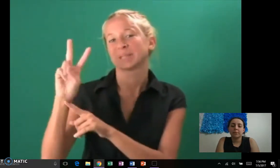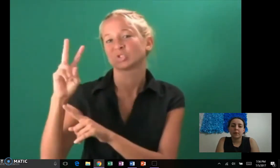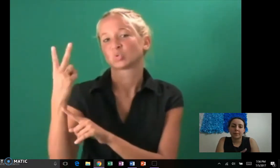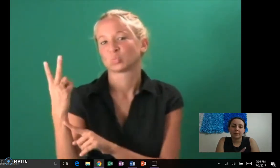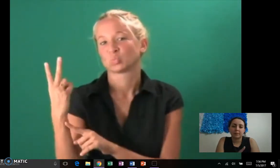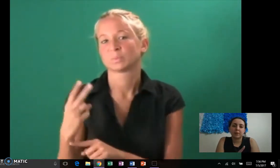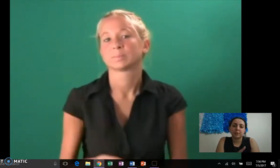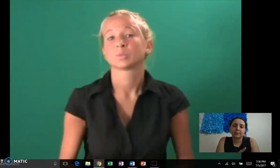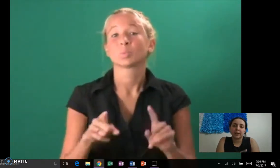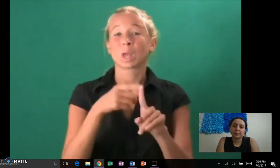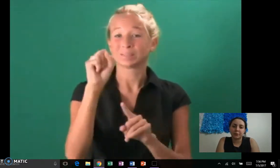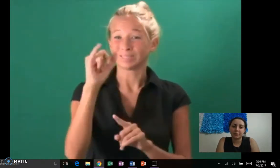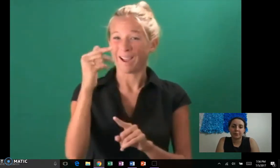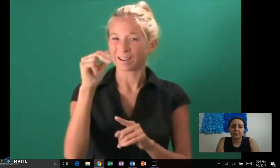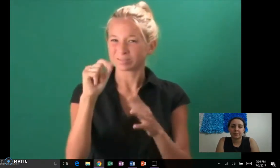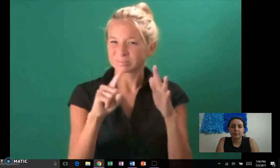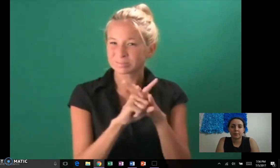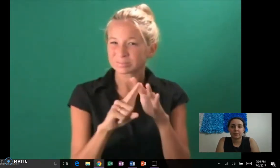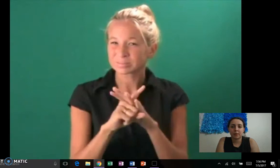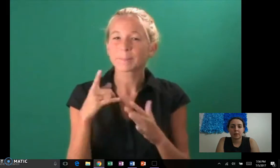This herpes is caused by type 2.